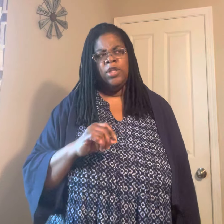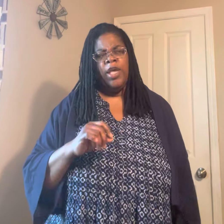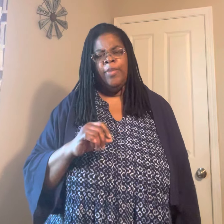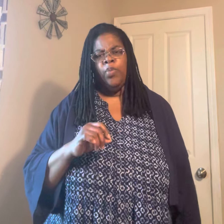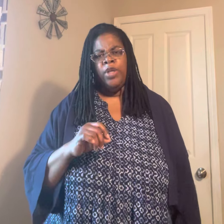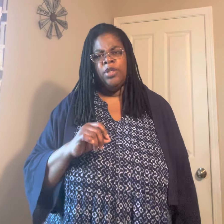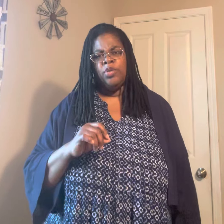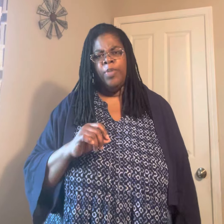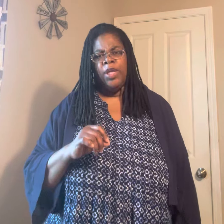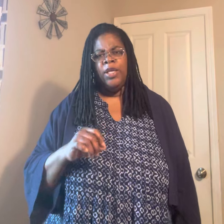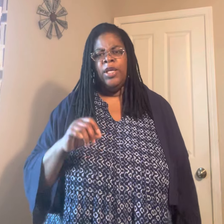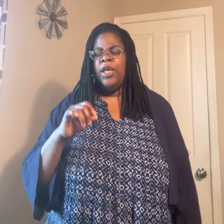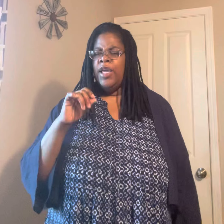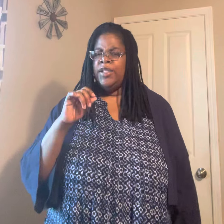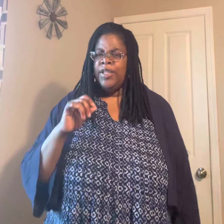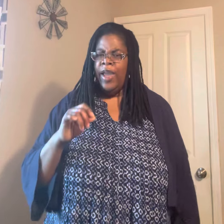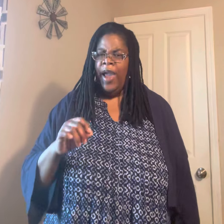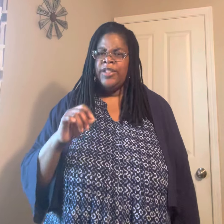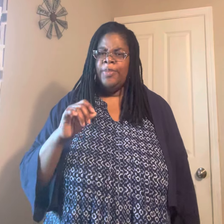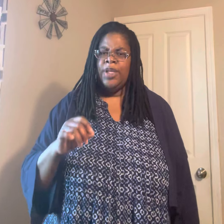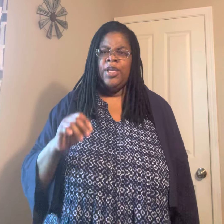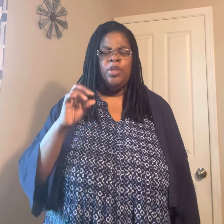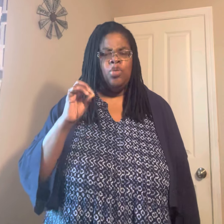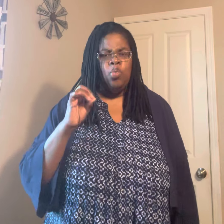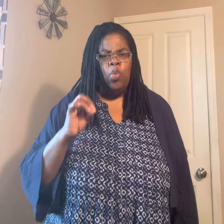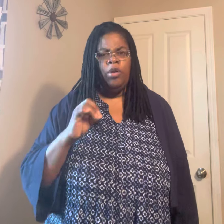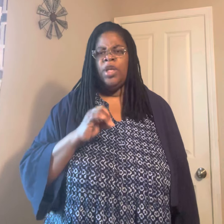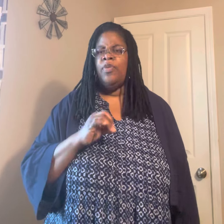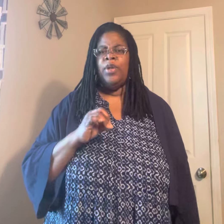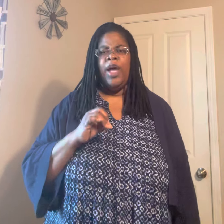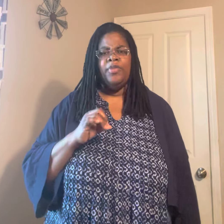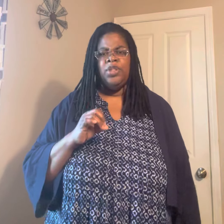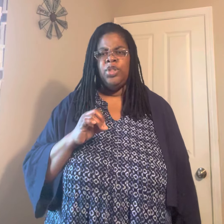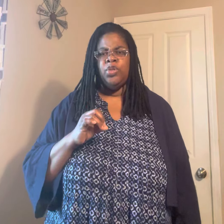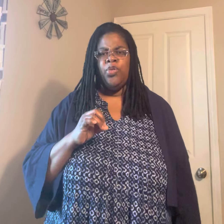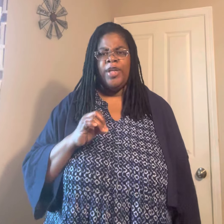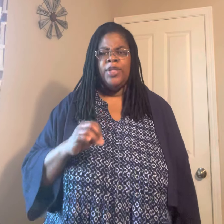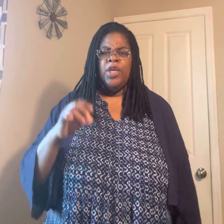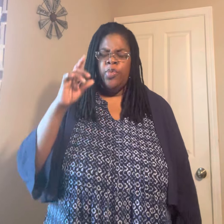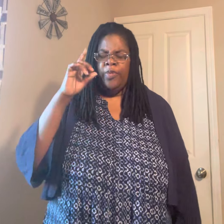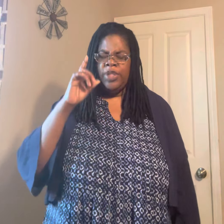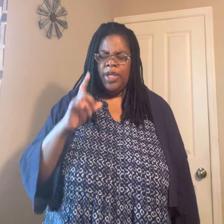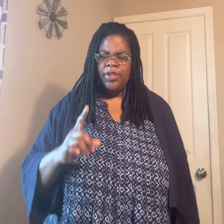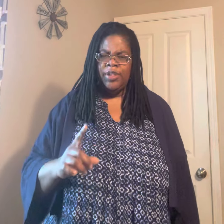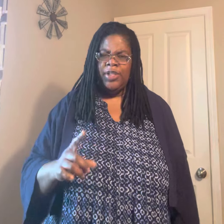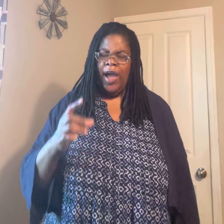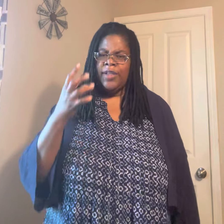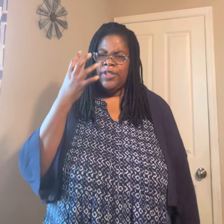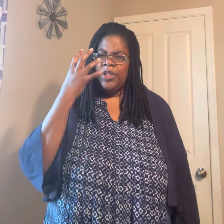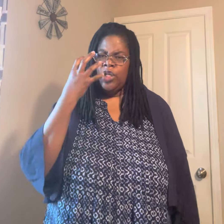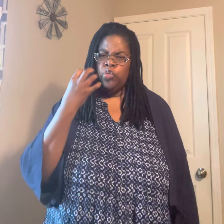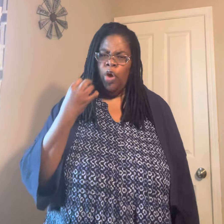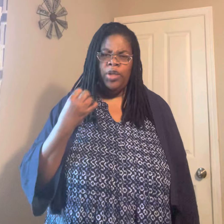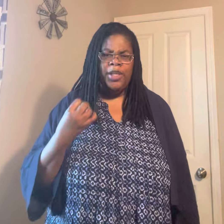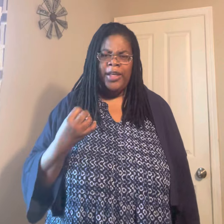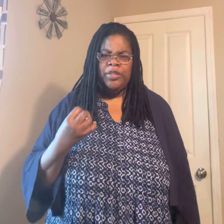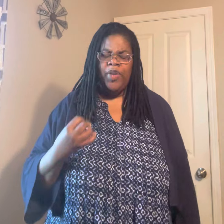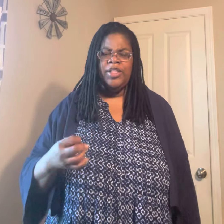came and witnessed to him again. And she asked him again, do you want to give your life to Jesus Christ? With tears in his eyes and tears rolling down his face,